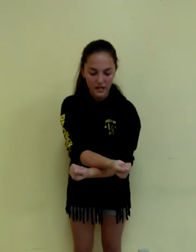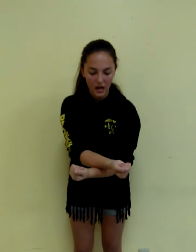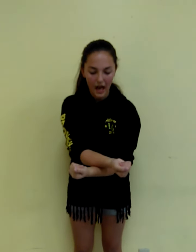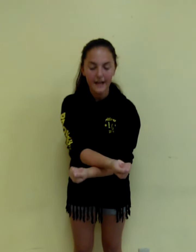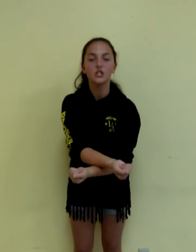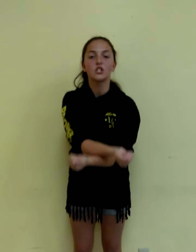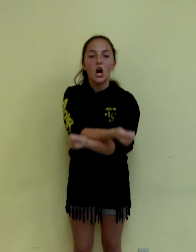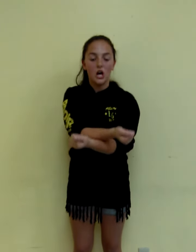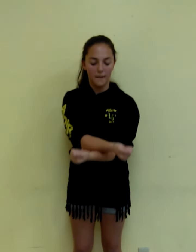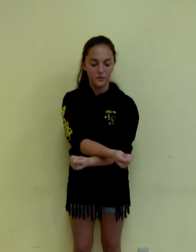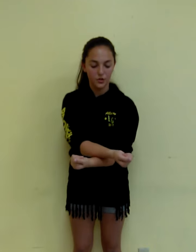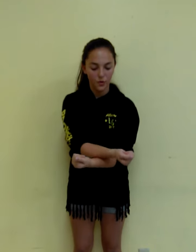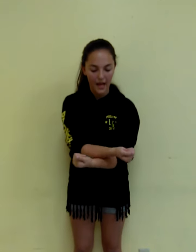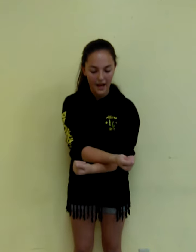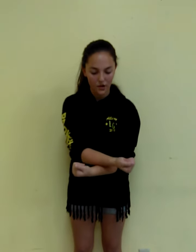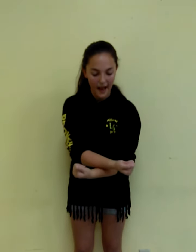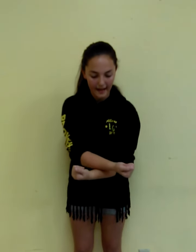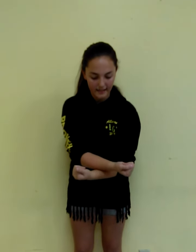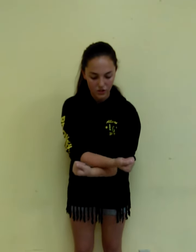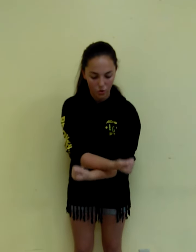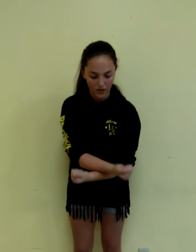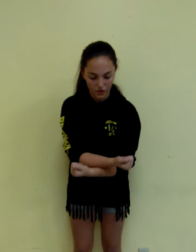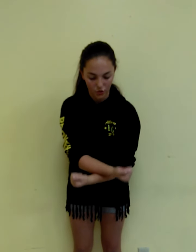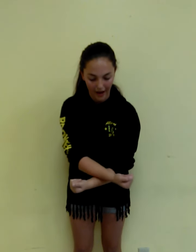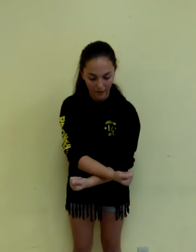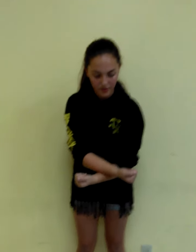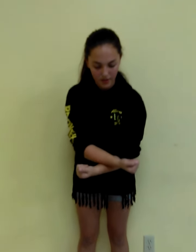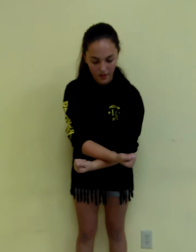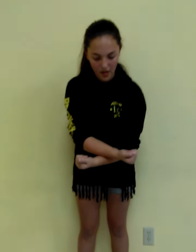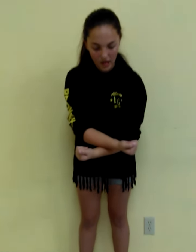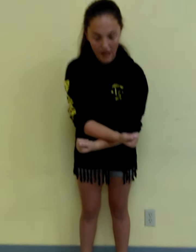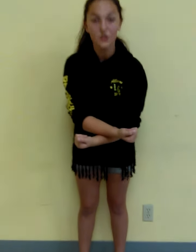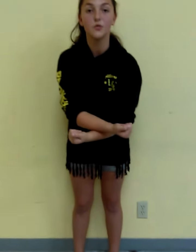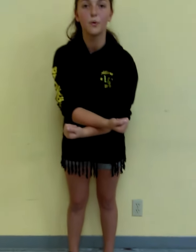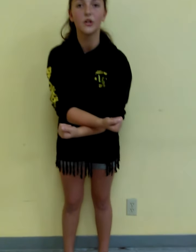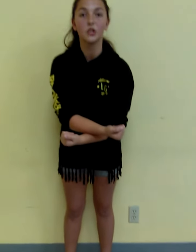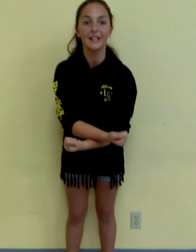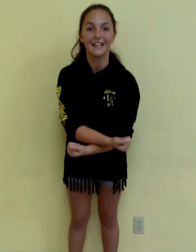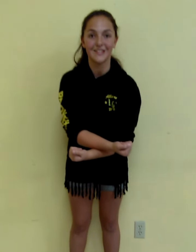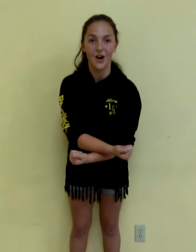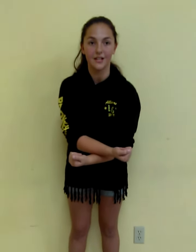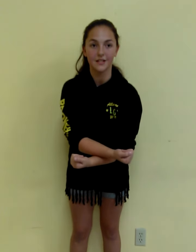be X, so your X is towards the ground, but you're looking at the audience.